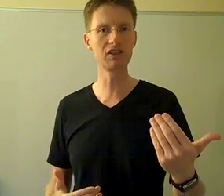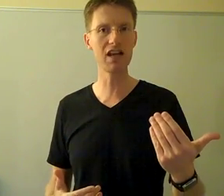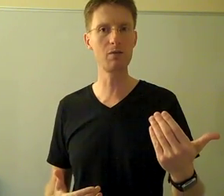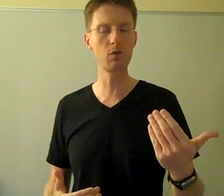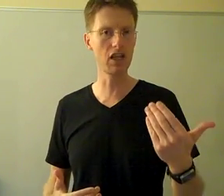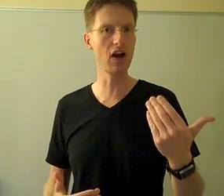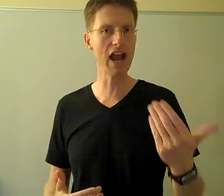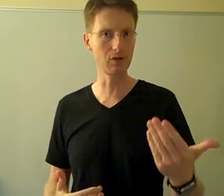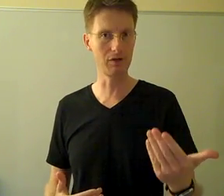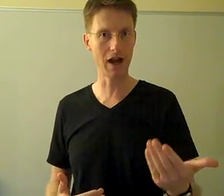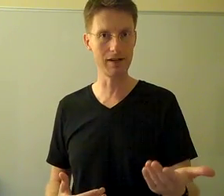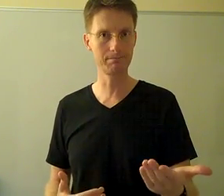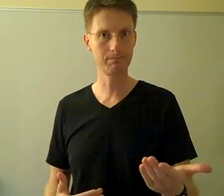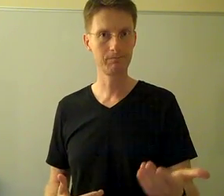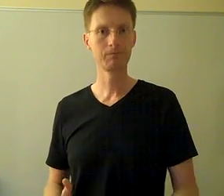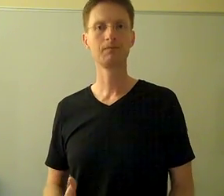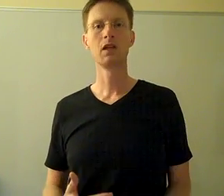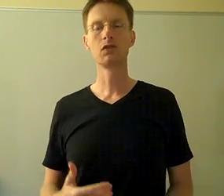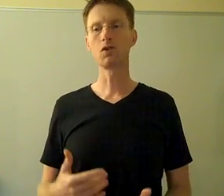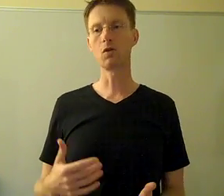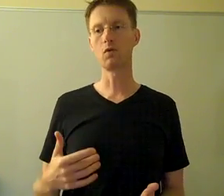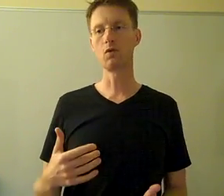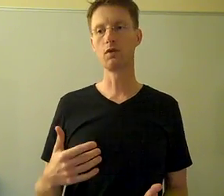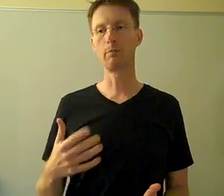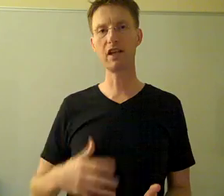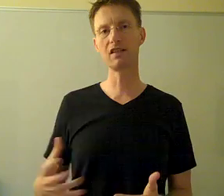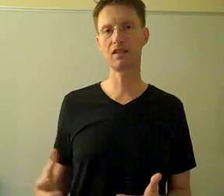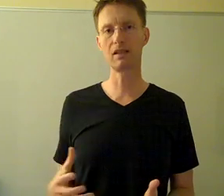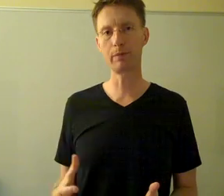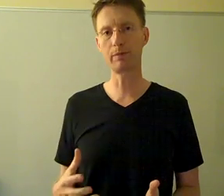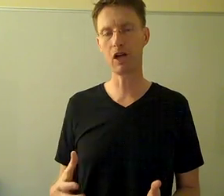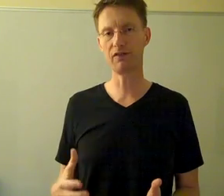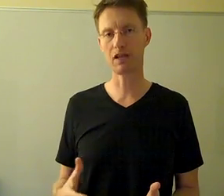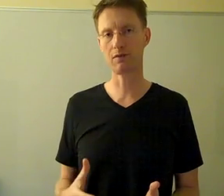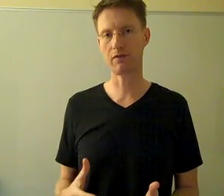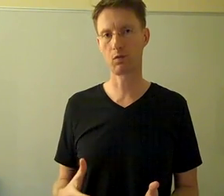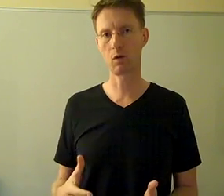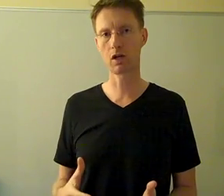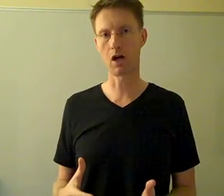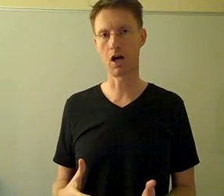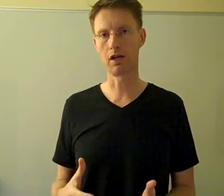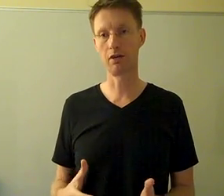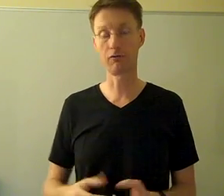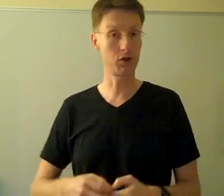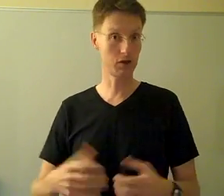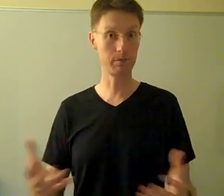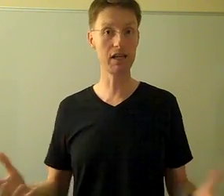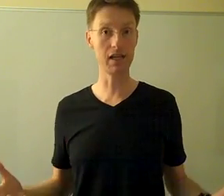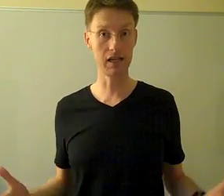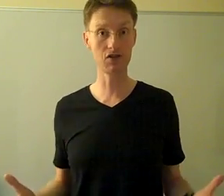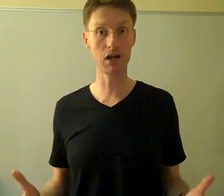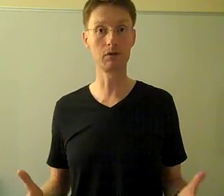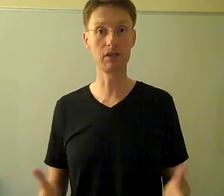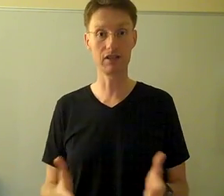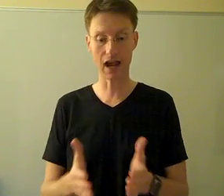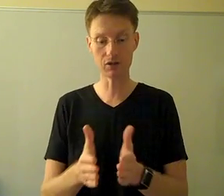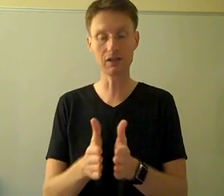tend to be when they're angry, right? So the biggest thing that people oftentimes have to work on for their speaking in general is actually